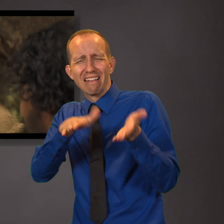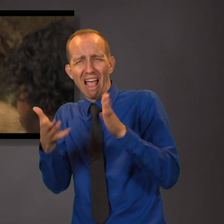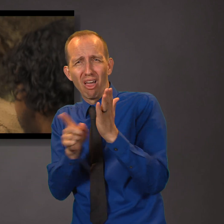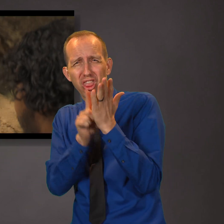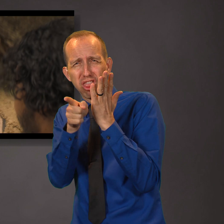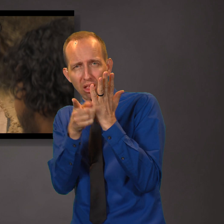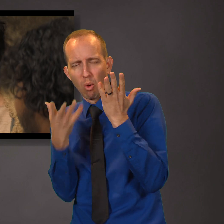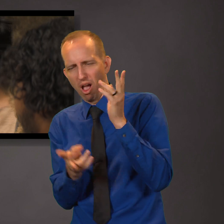away.